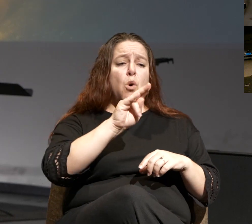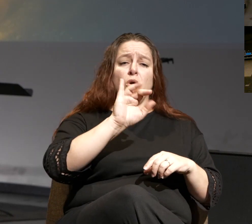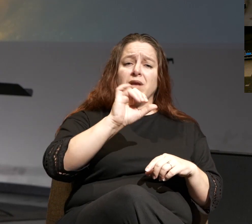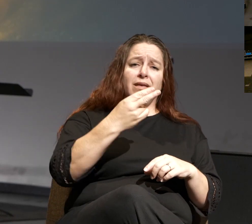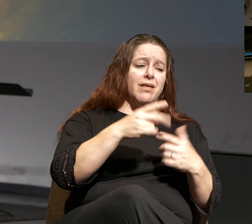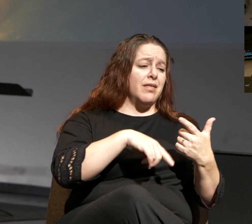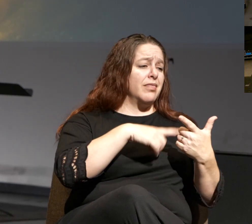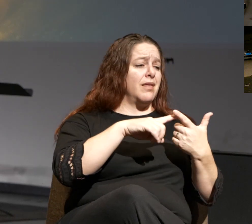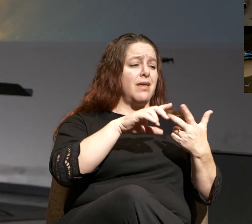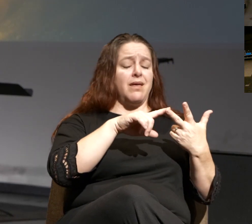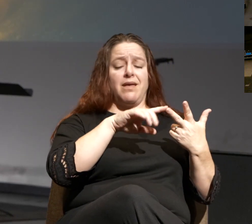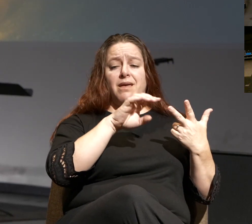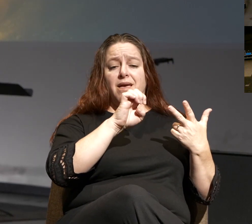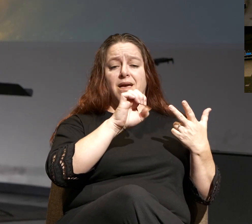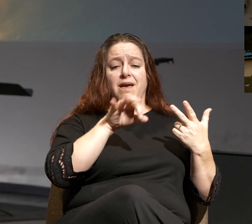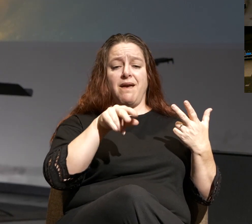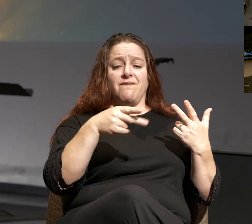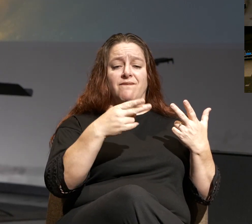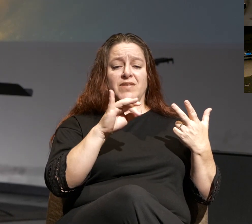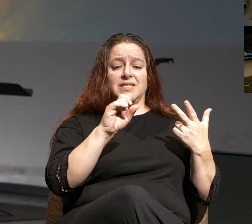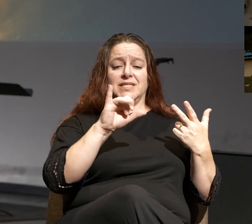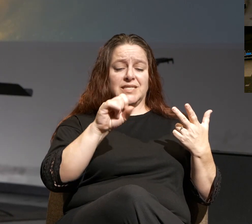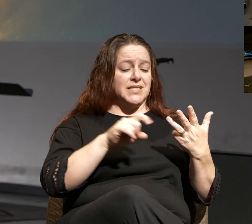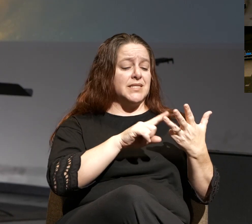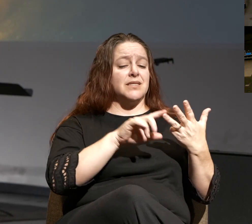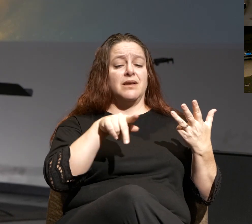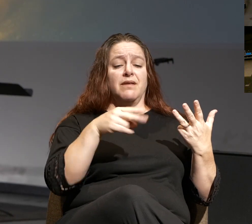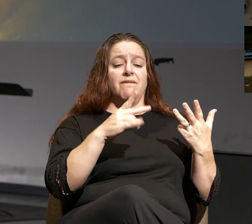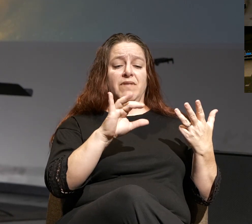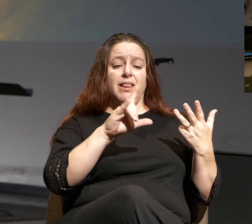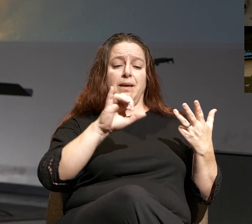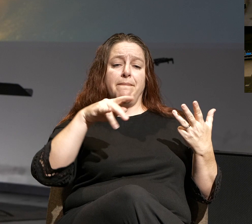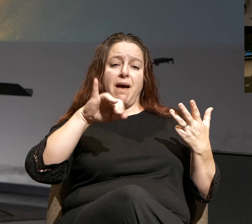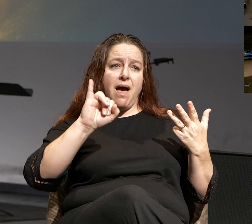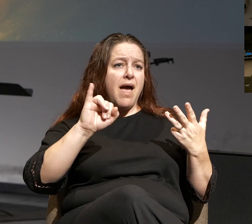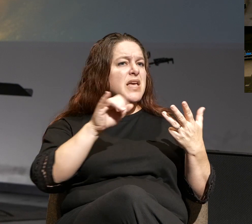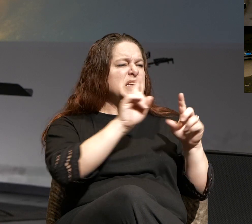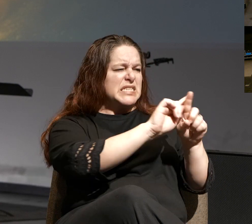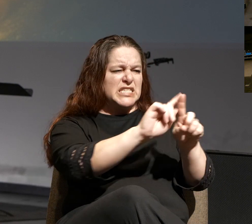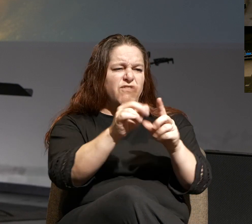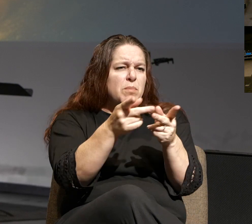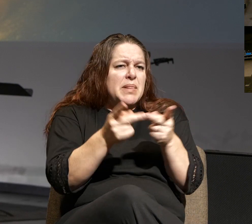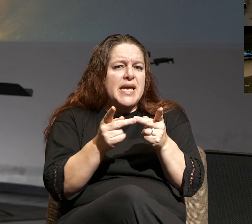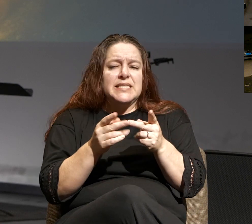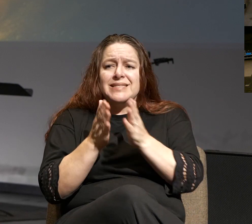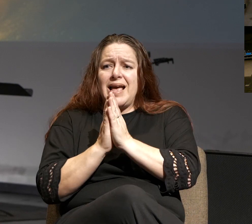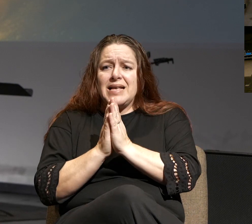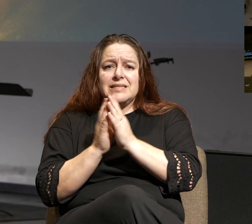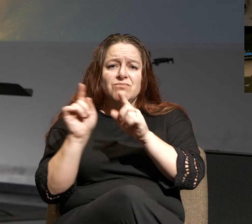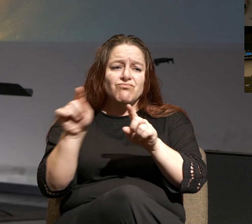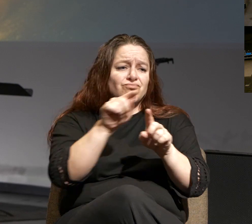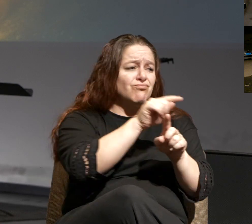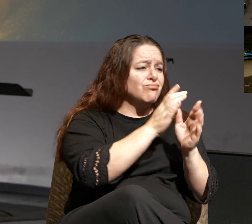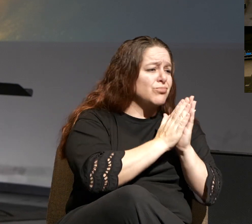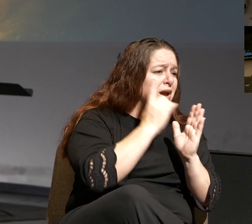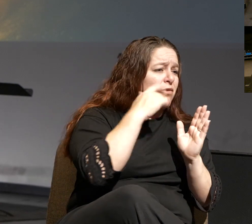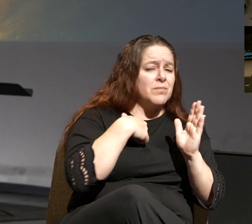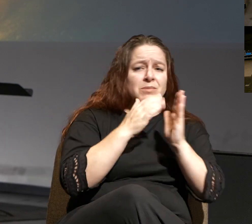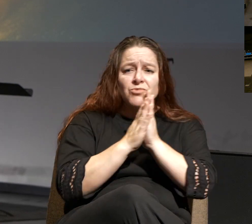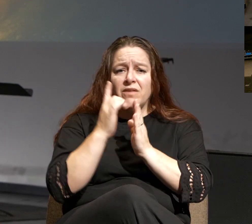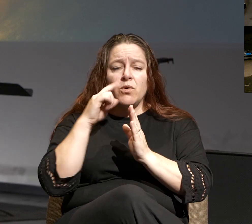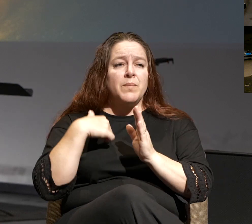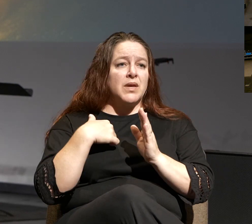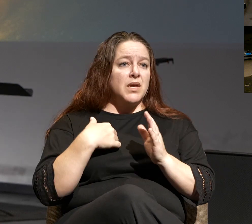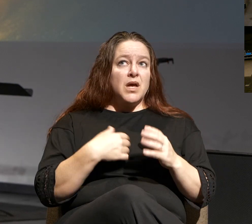Ephesus, Philippi, and even other places. He knows that he can only get so far on his own strength.